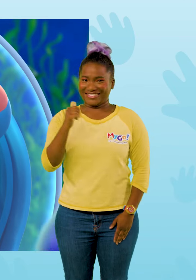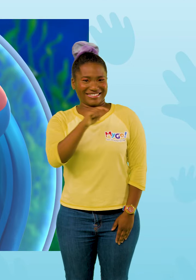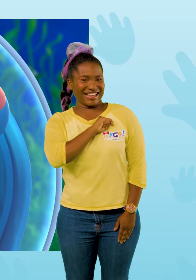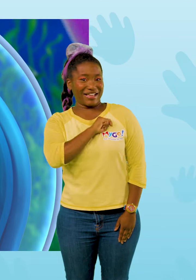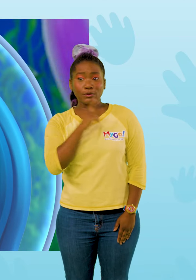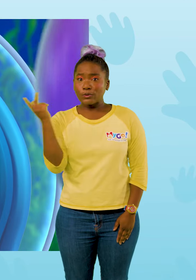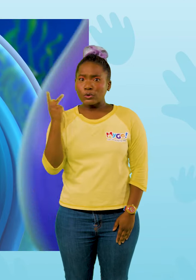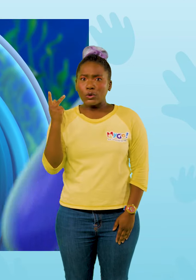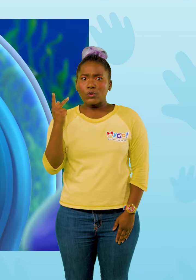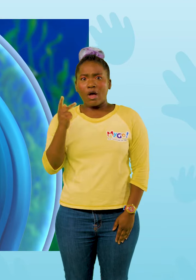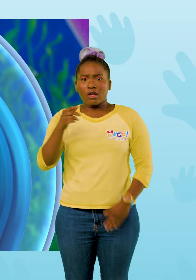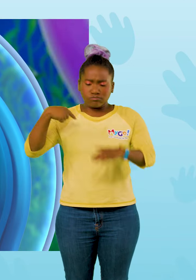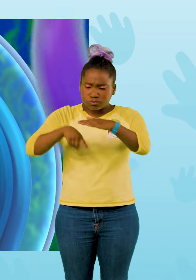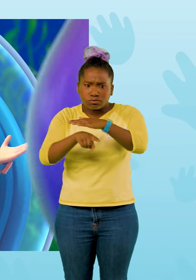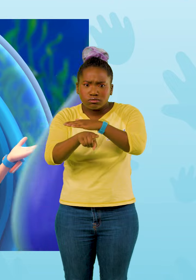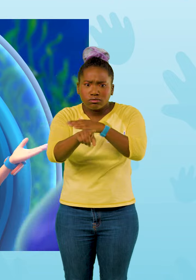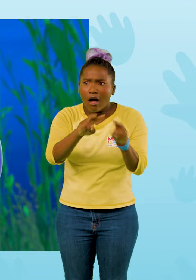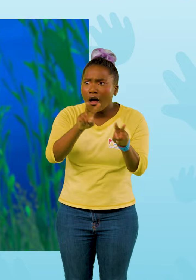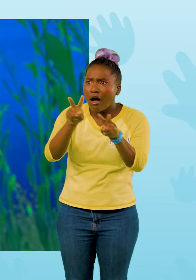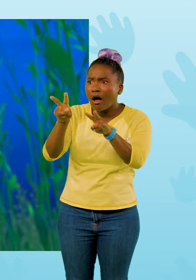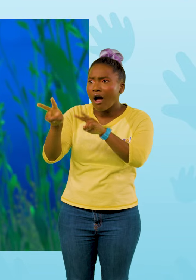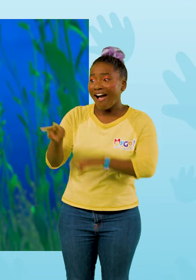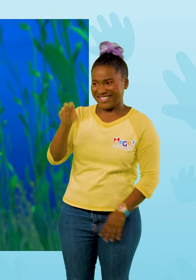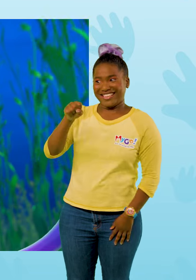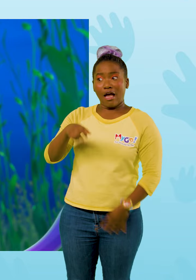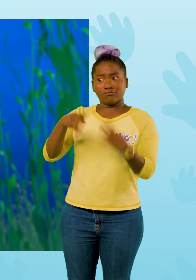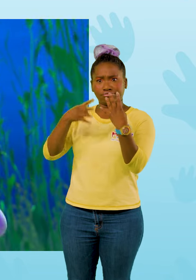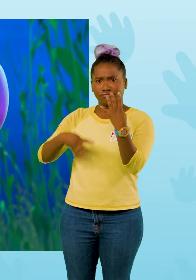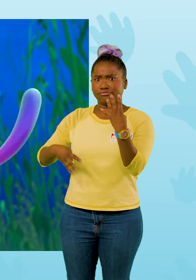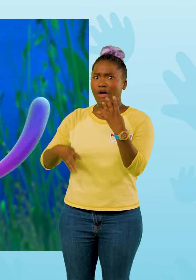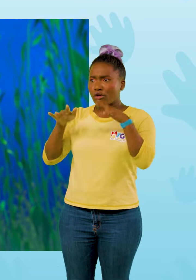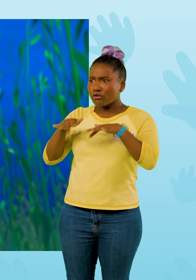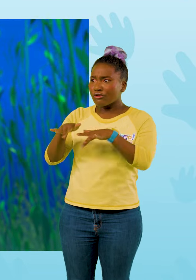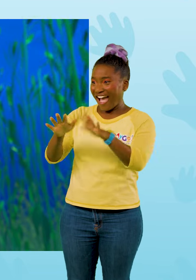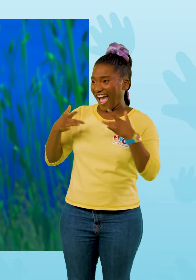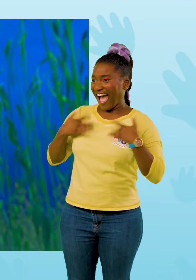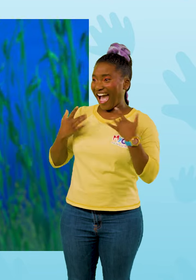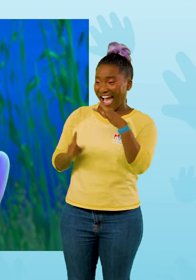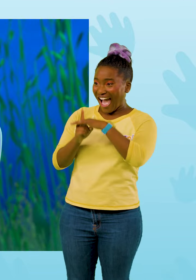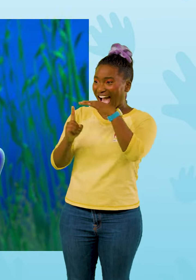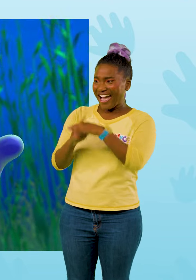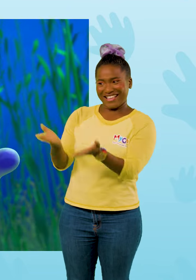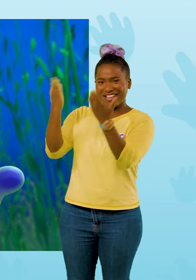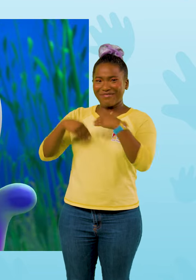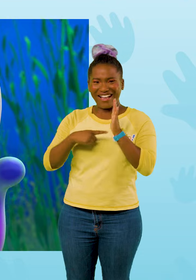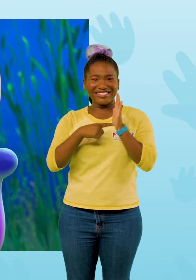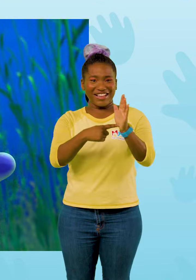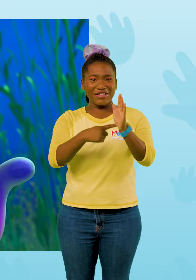We're down here to see what's in the ocean. Oh, yeah. There's a lot. The ocean's full of surprises. I'll show ya. I'm going to meet